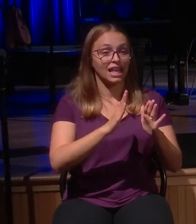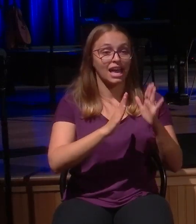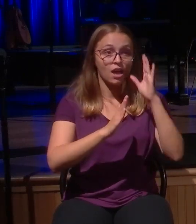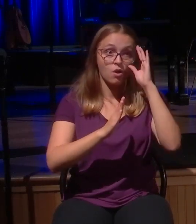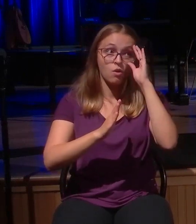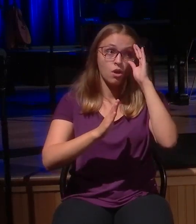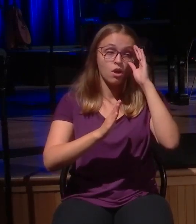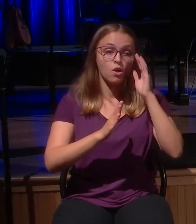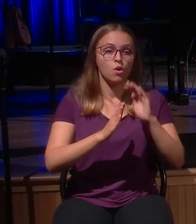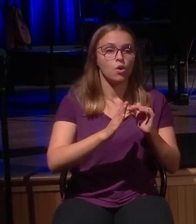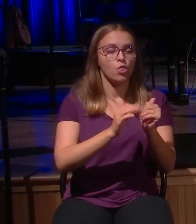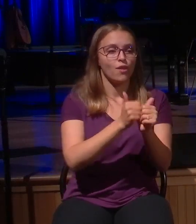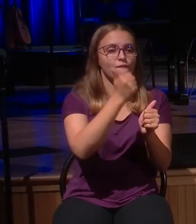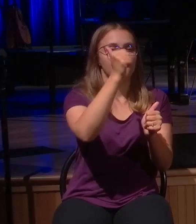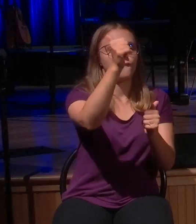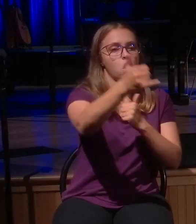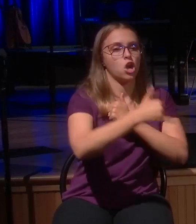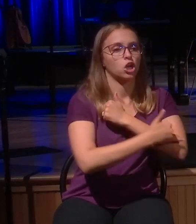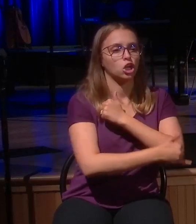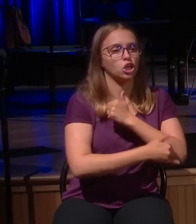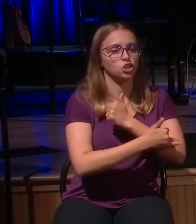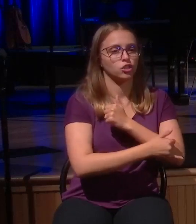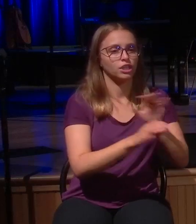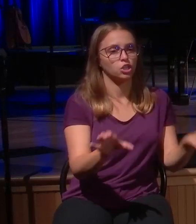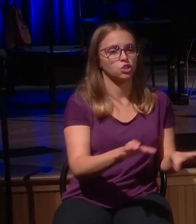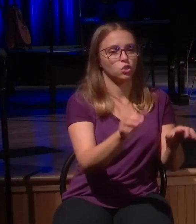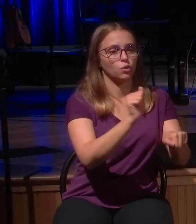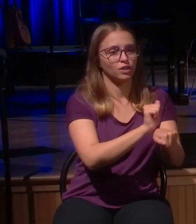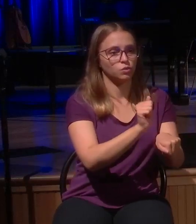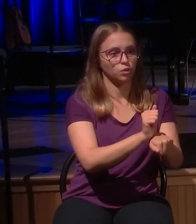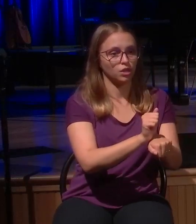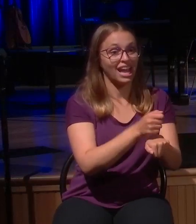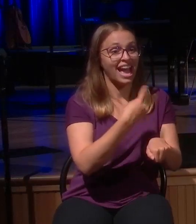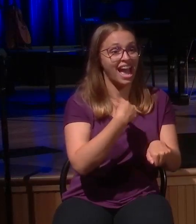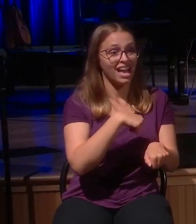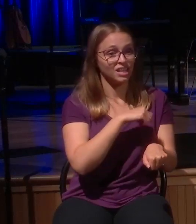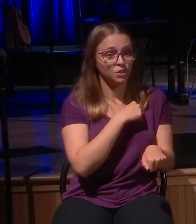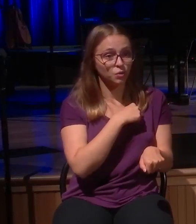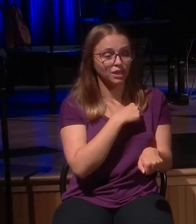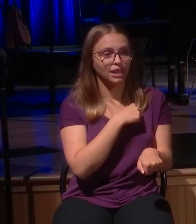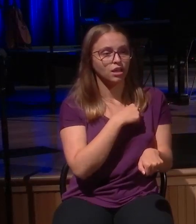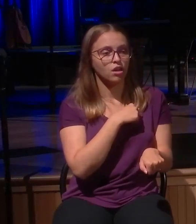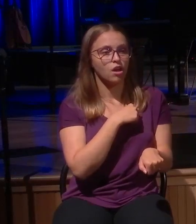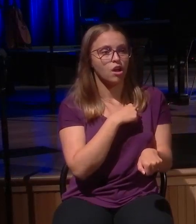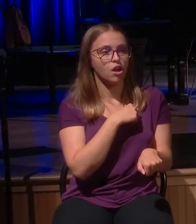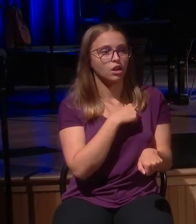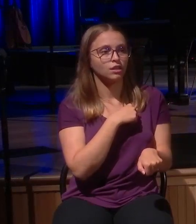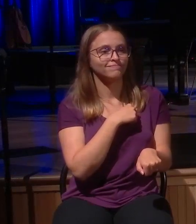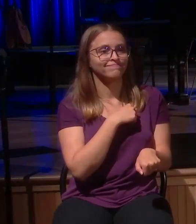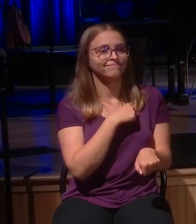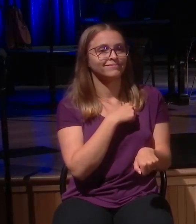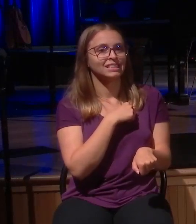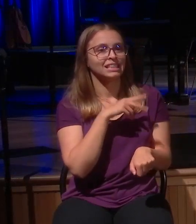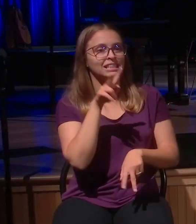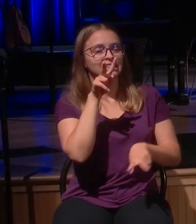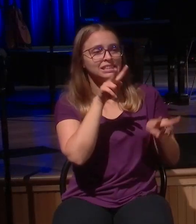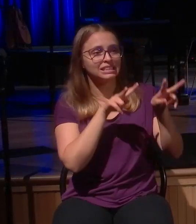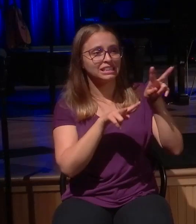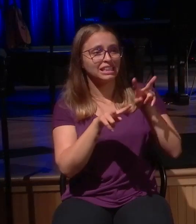as we are absorbing and enduring those long seasons, those long stretches of the prodigal in the far